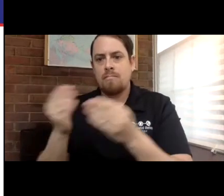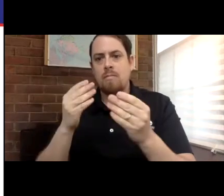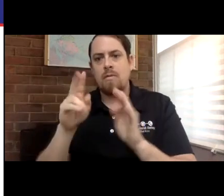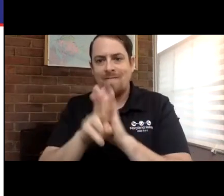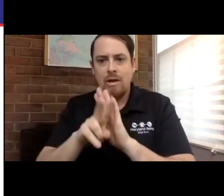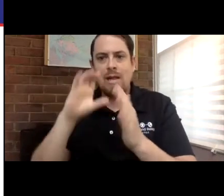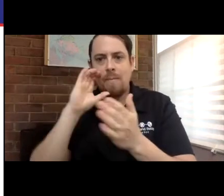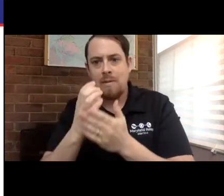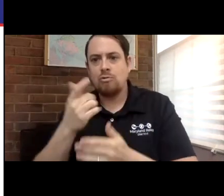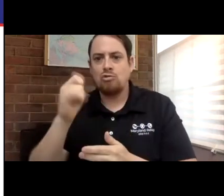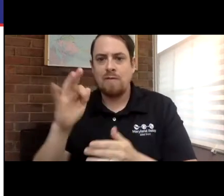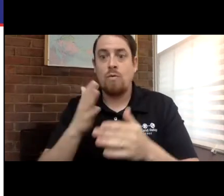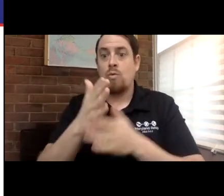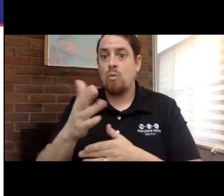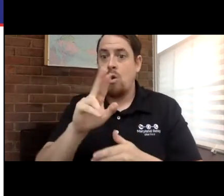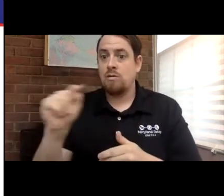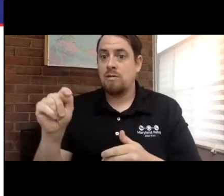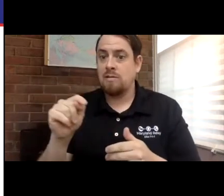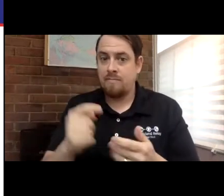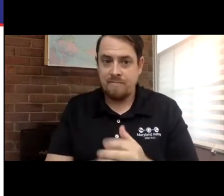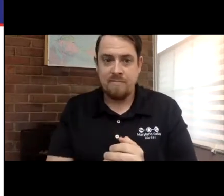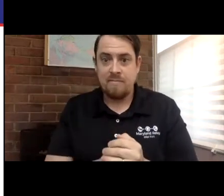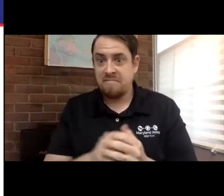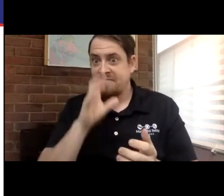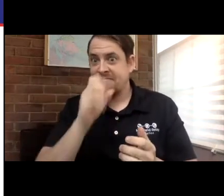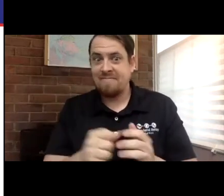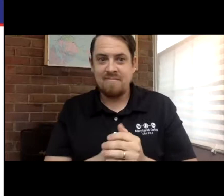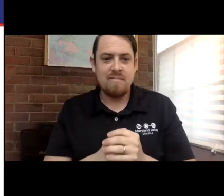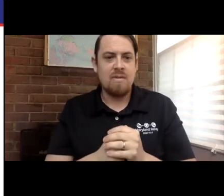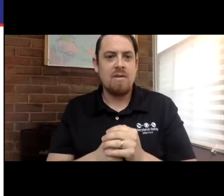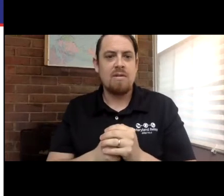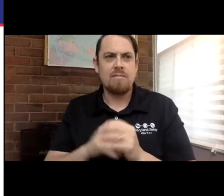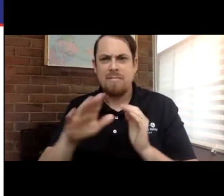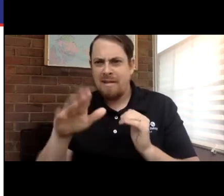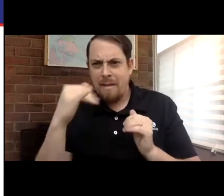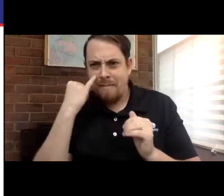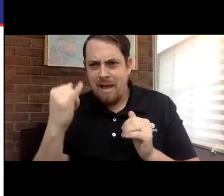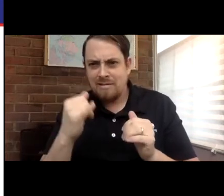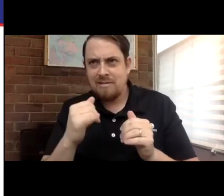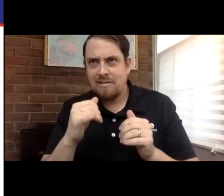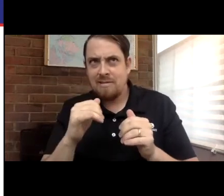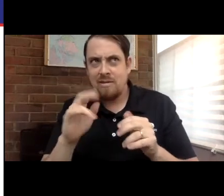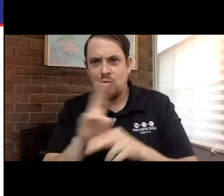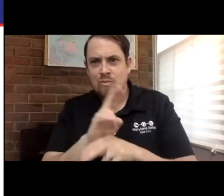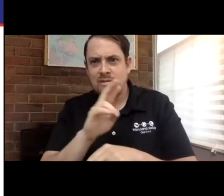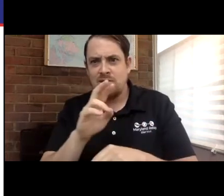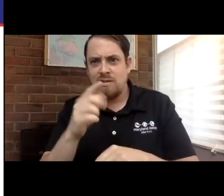for that to happen. So it's on the part of the carriers right now that doesn't permit that, which is interesting.